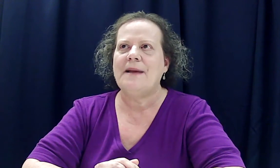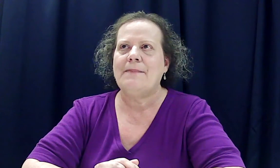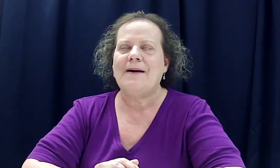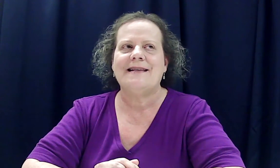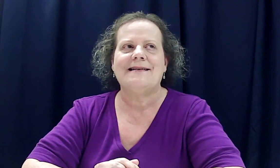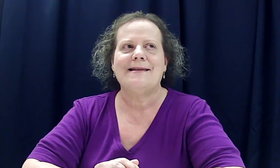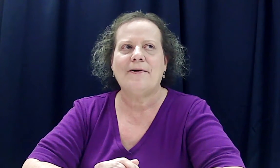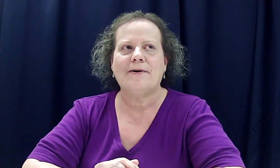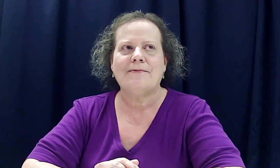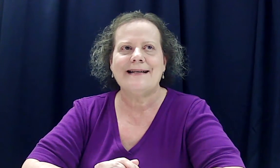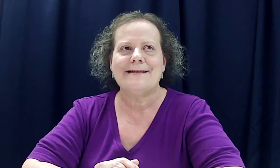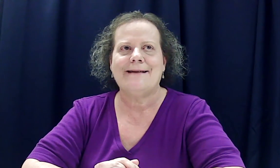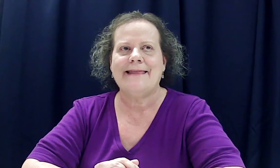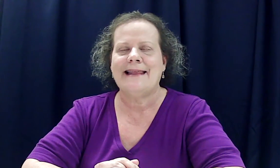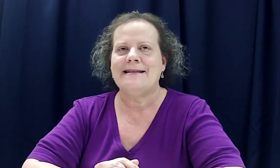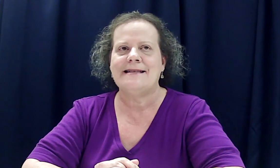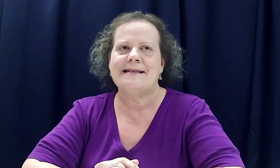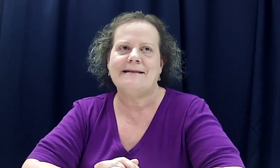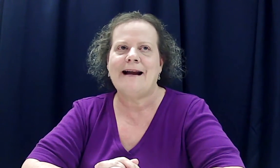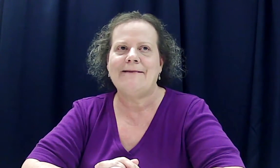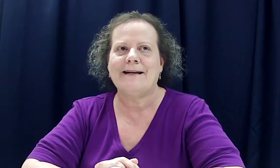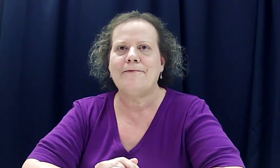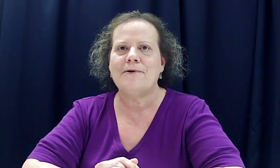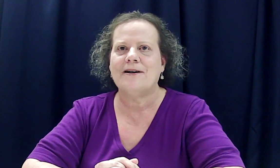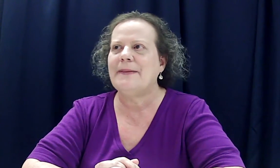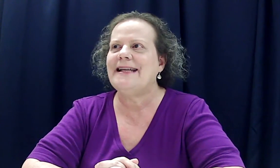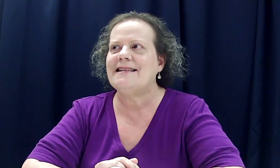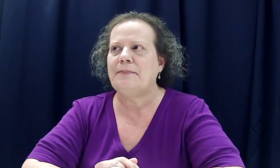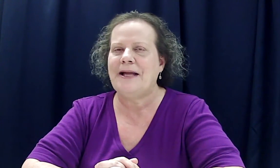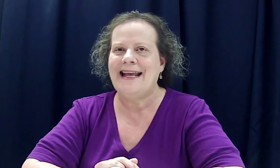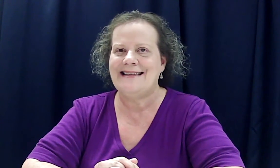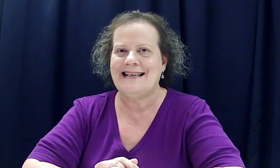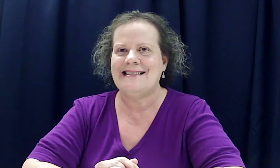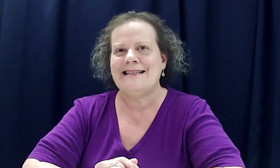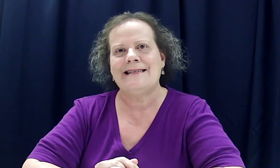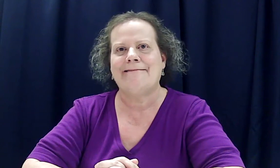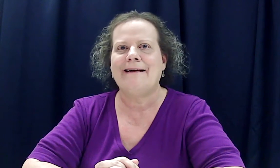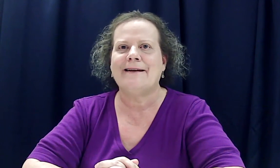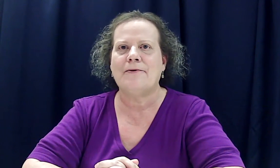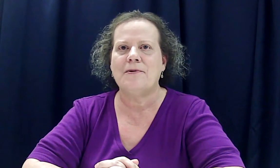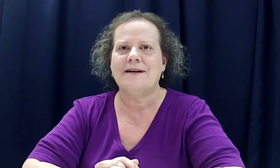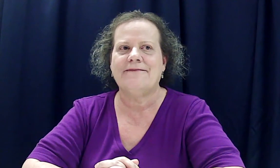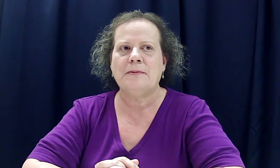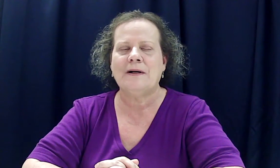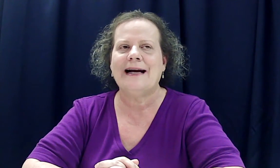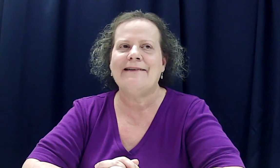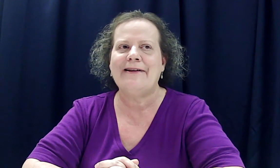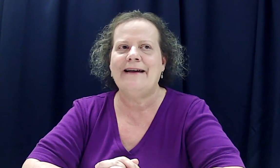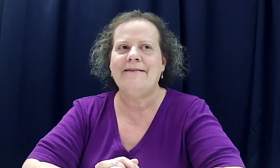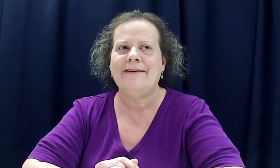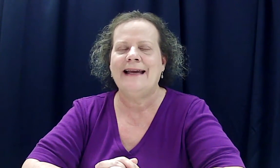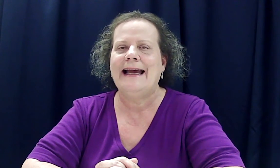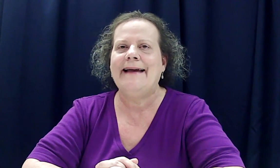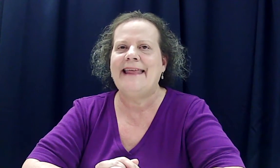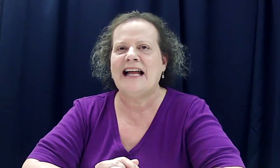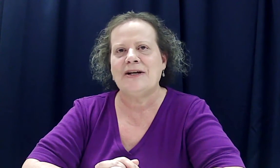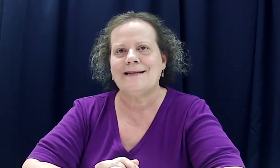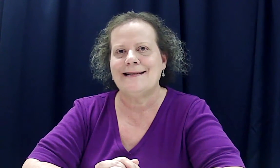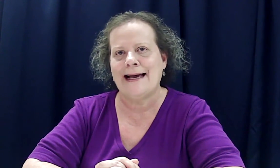about this local restaurant that's just around the corner, pizza place. It's just around the corner from where I live, and that her son